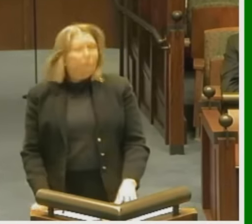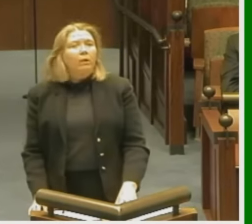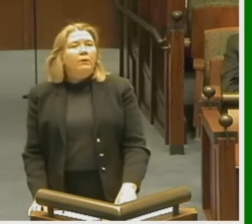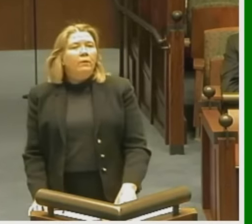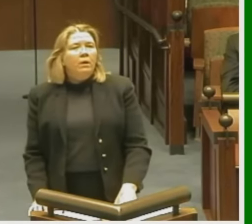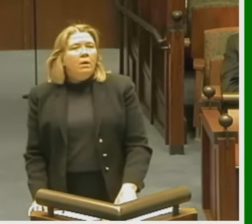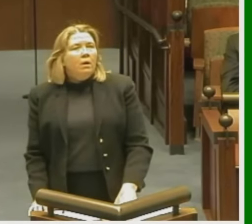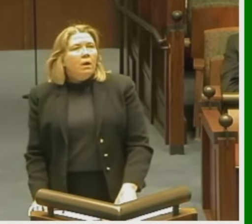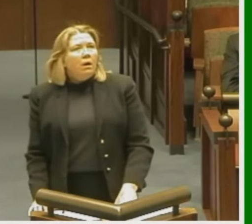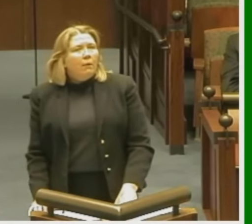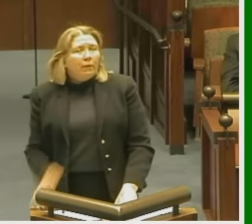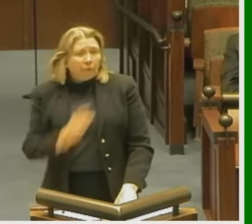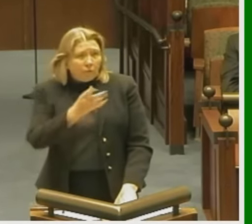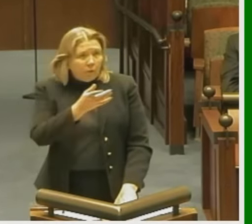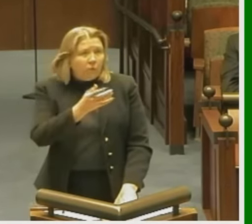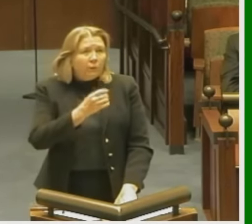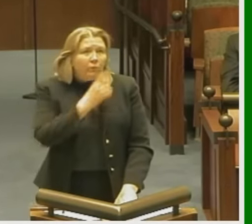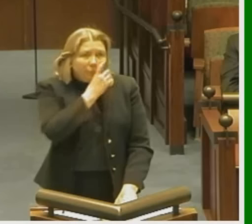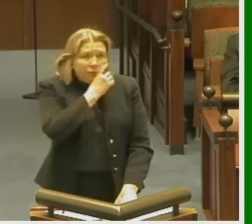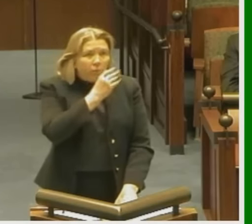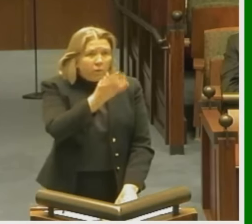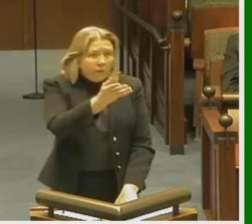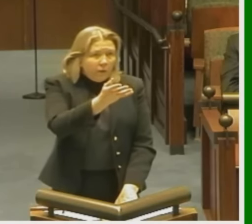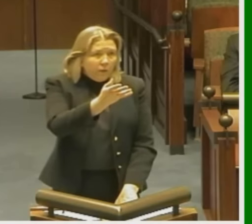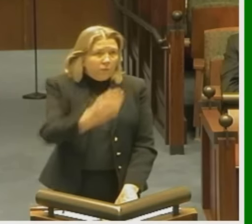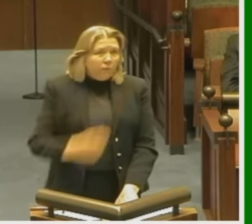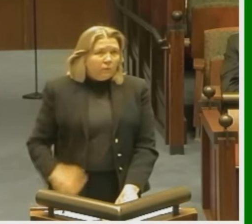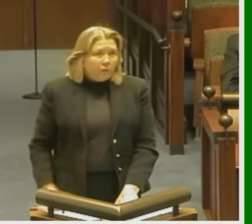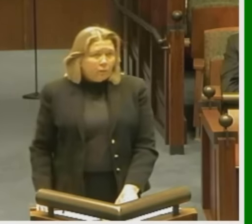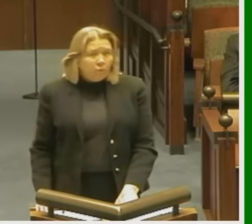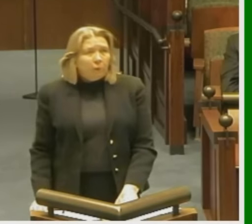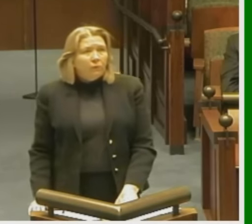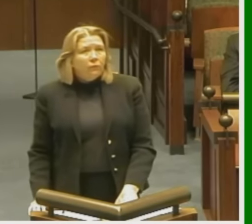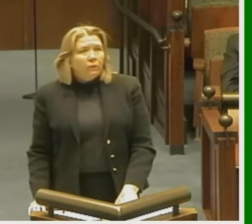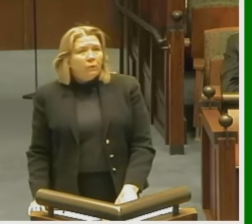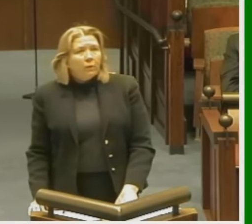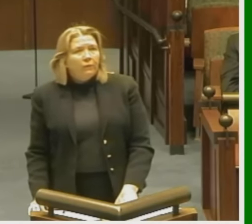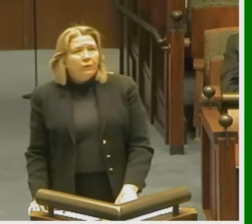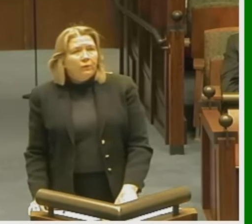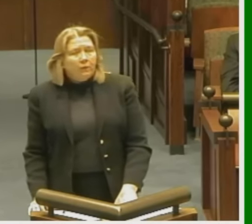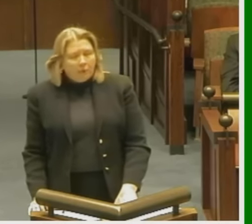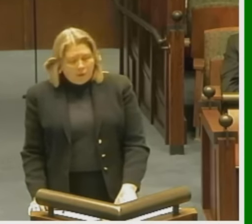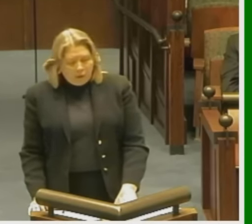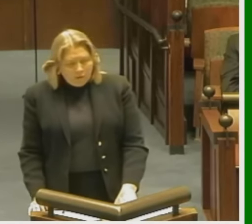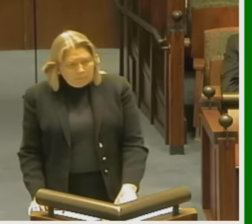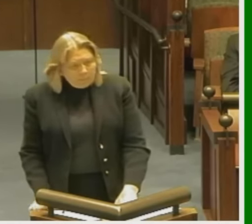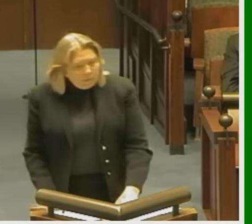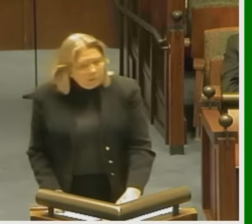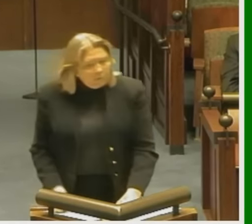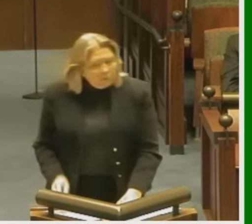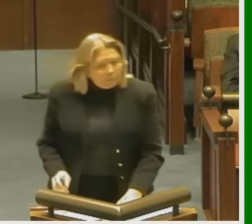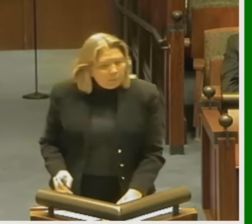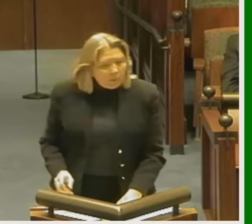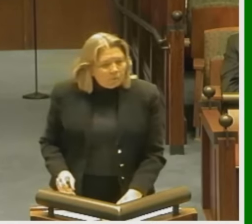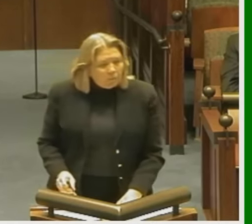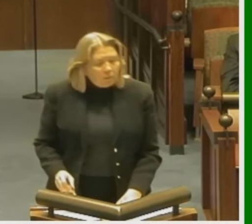Your Honor, as I started to mention before in response to your question, the proposed